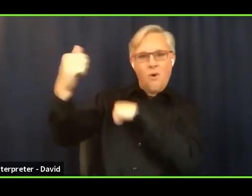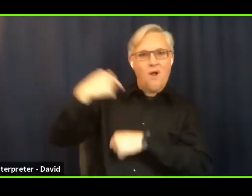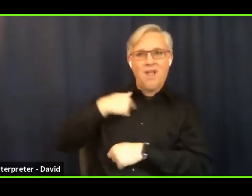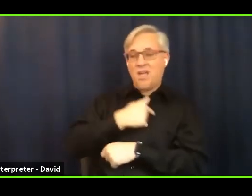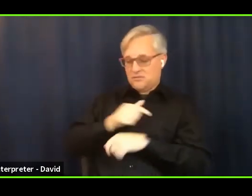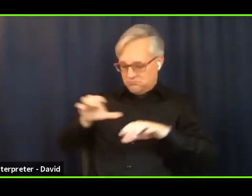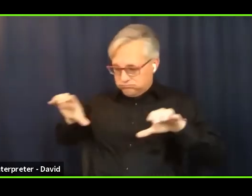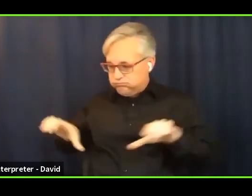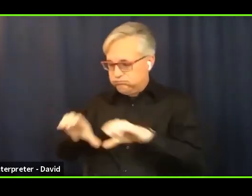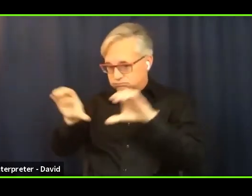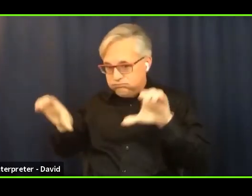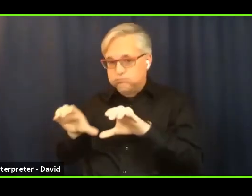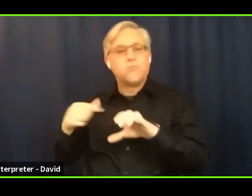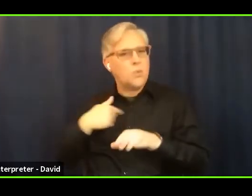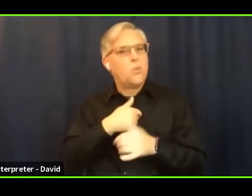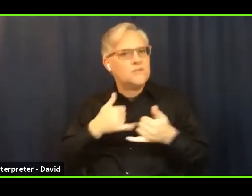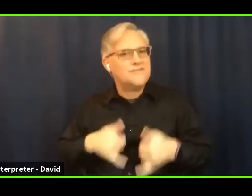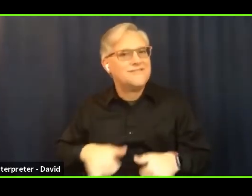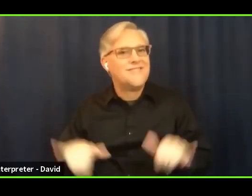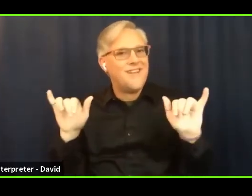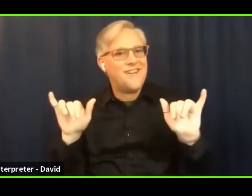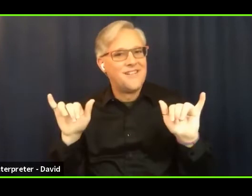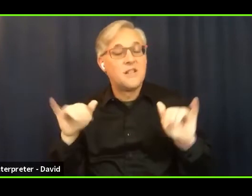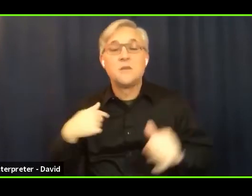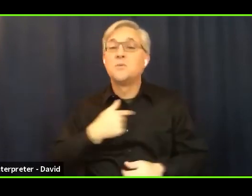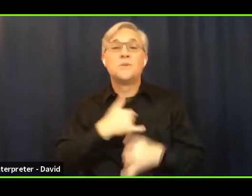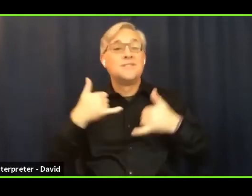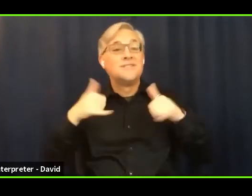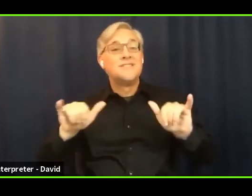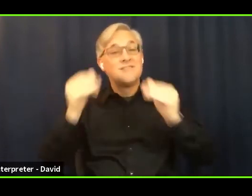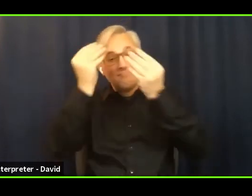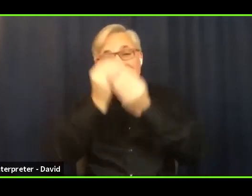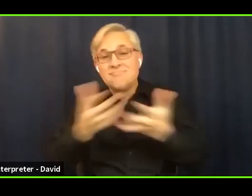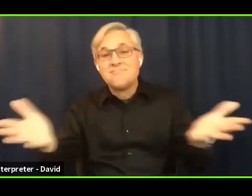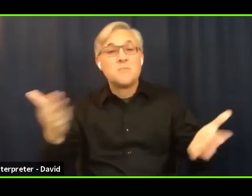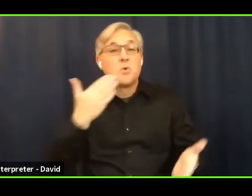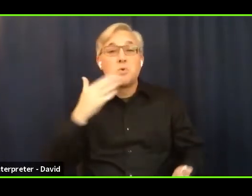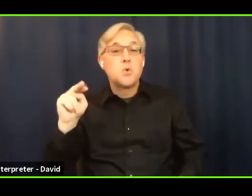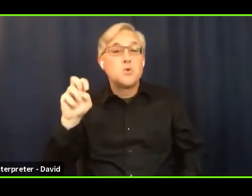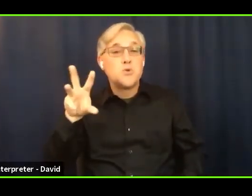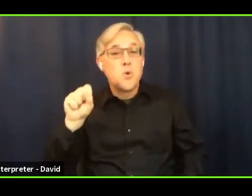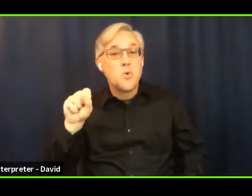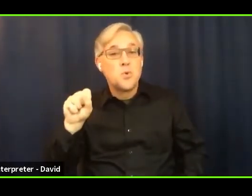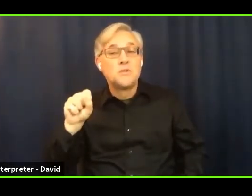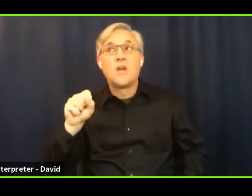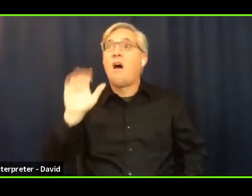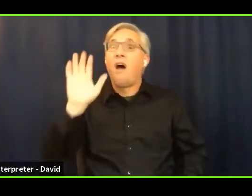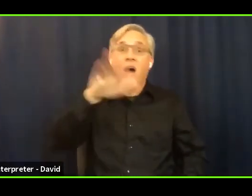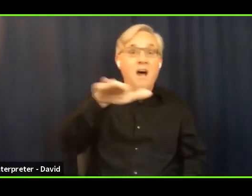We are sharing the good news of God's love with deaf people and their families.